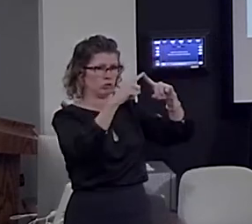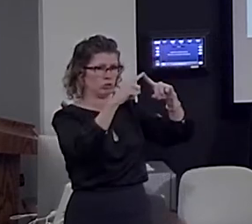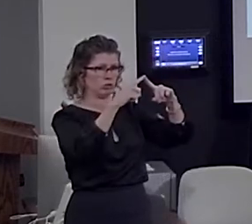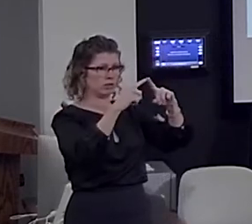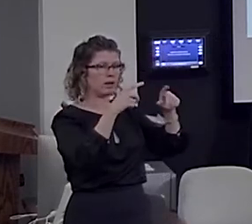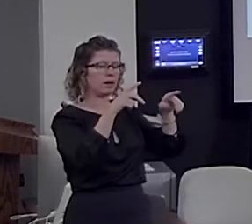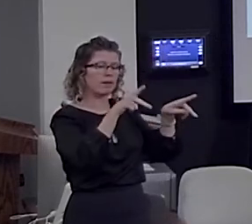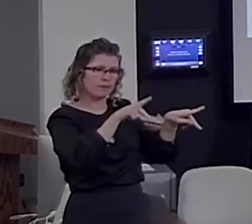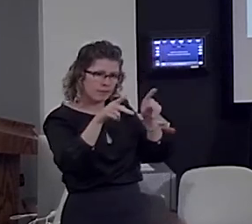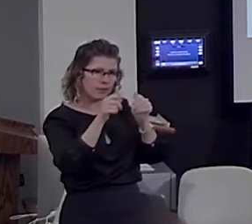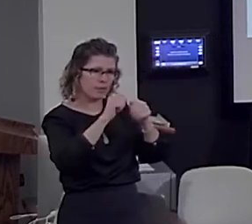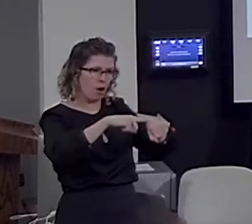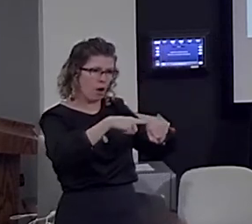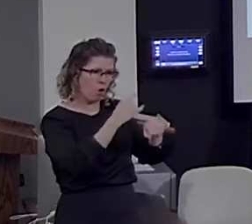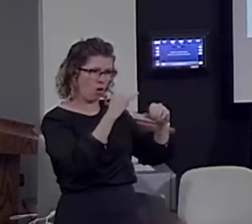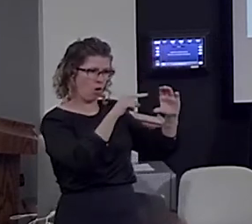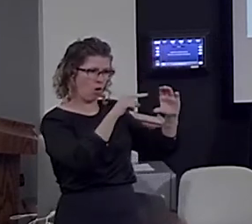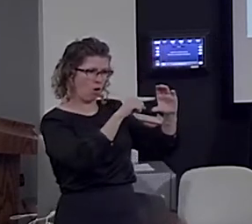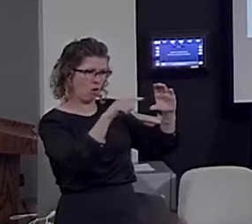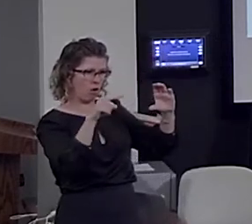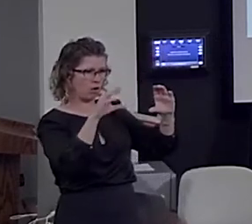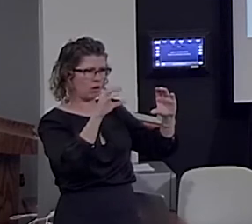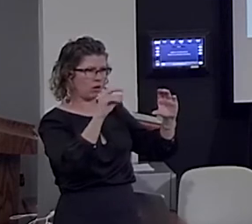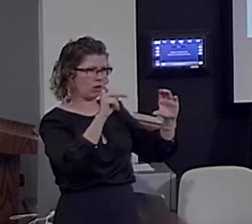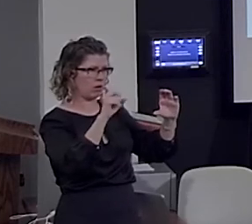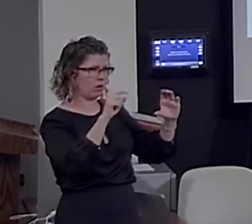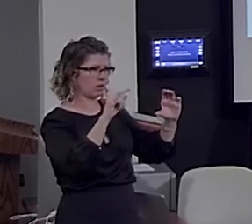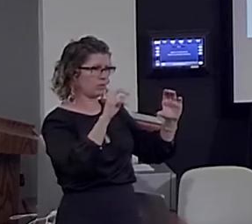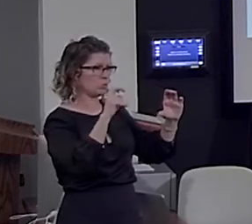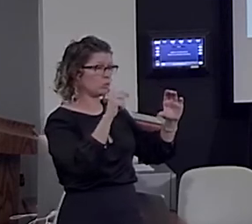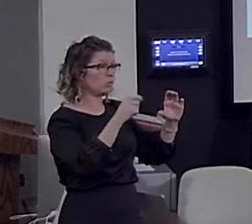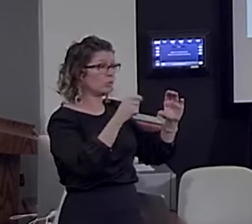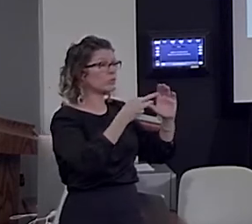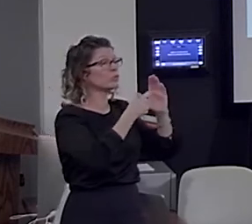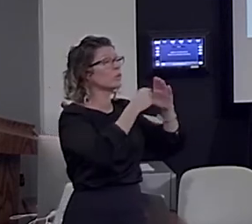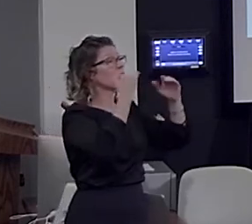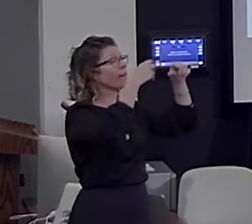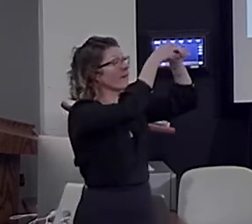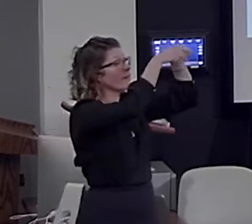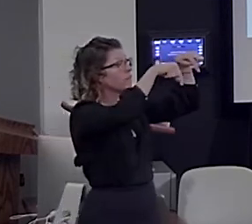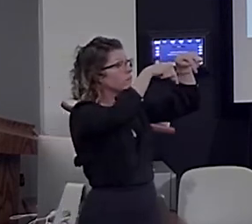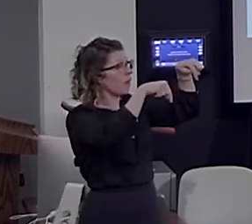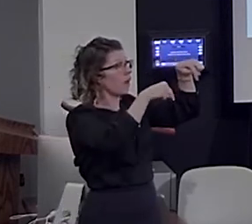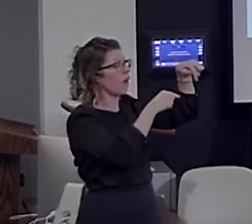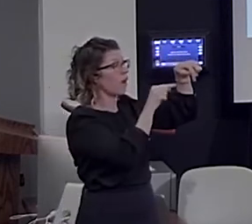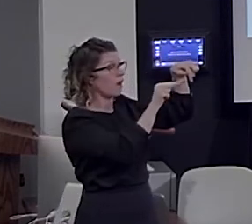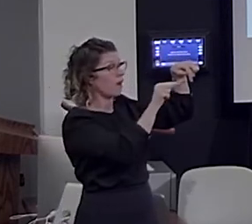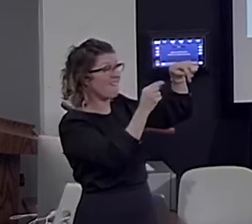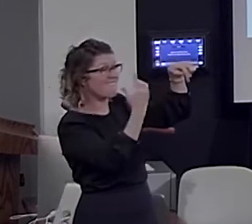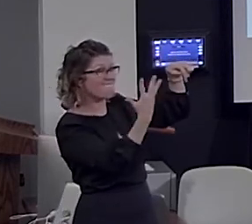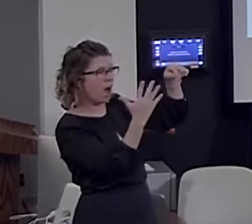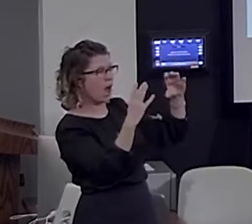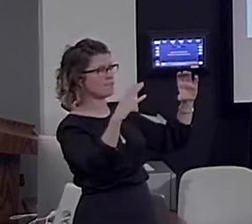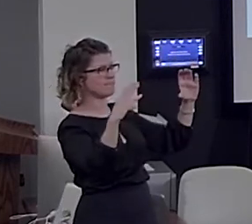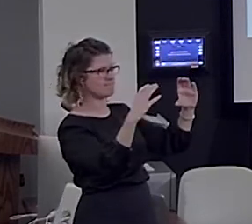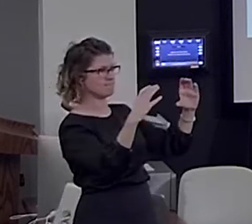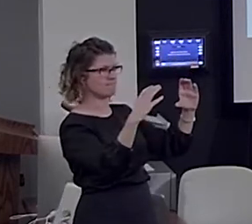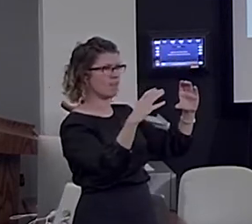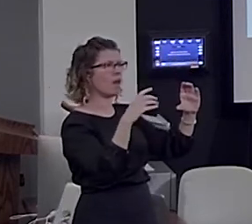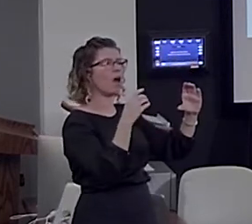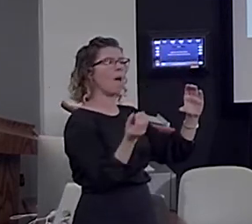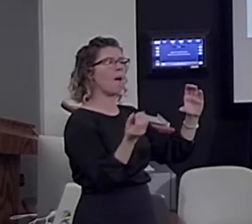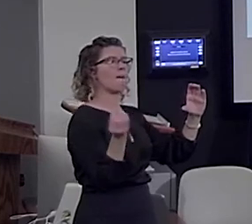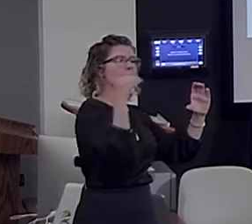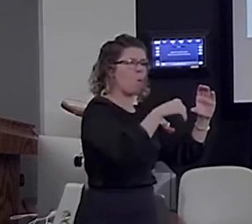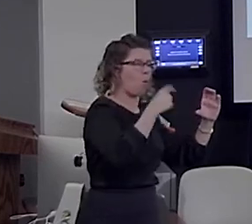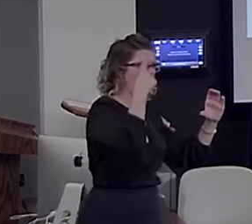the sentence, for instance, here, when you close five nodes, you have more activity than when you close three or four or one or two. And the